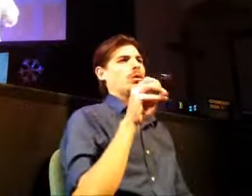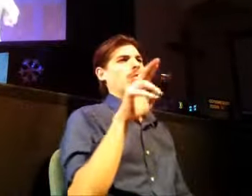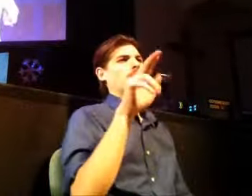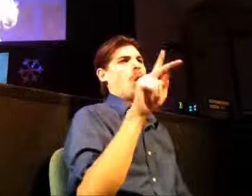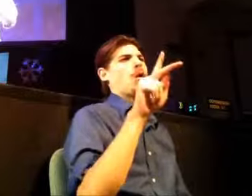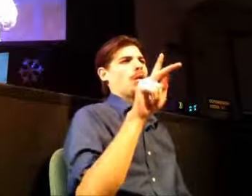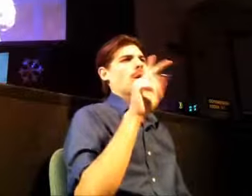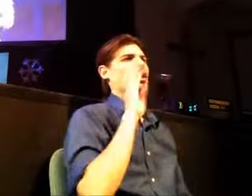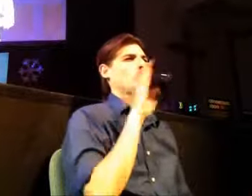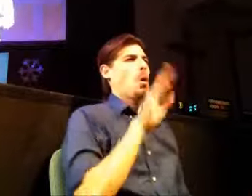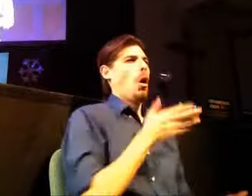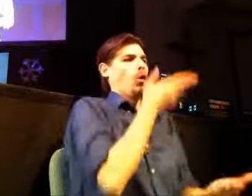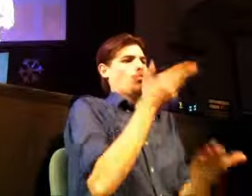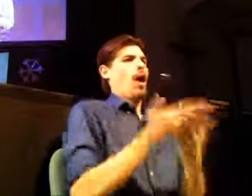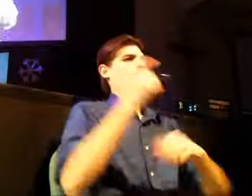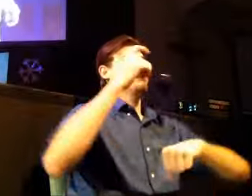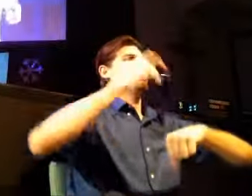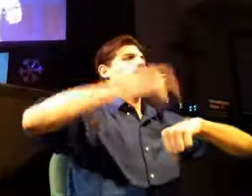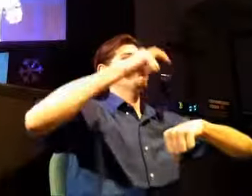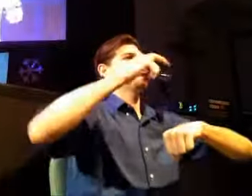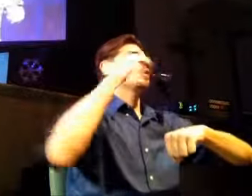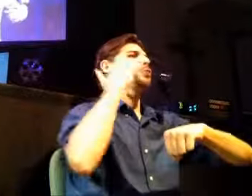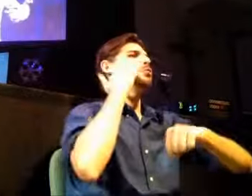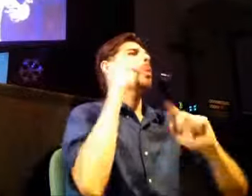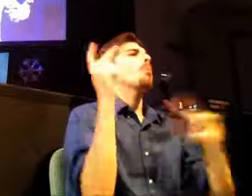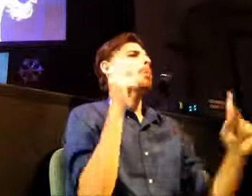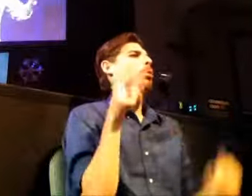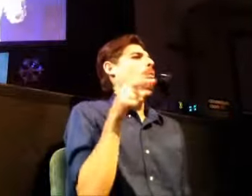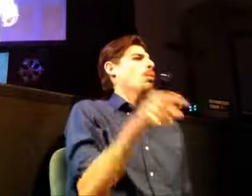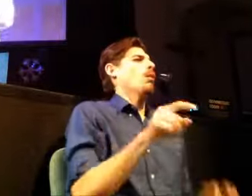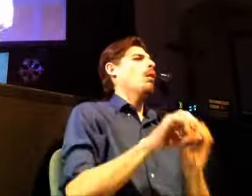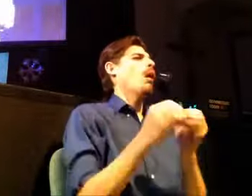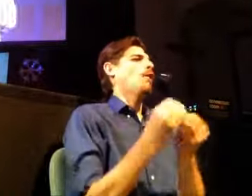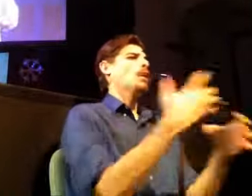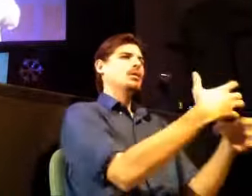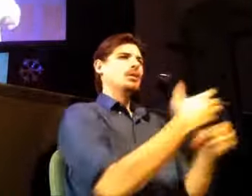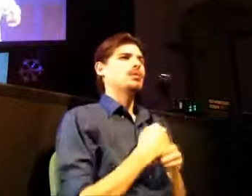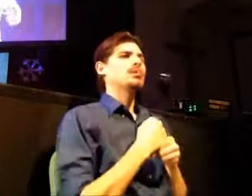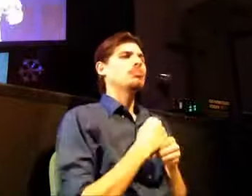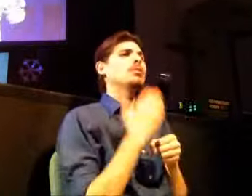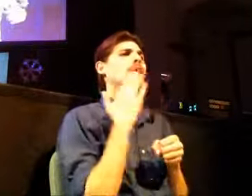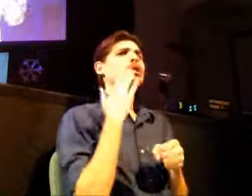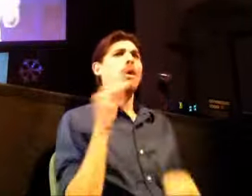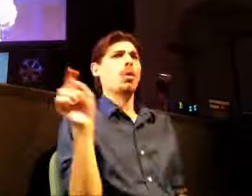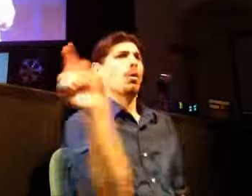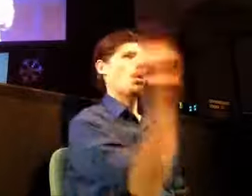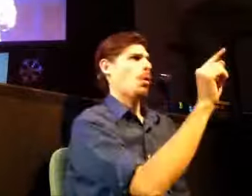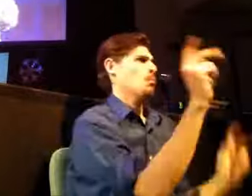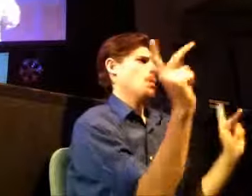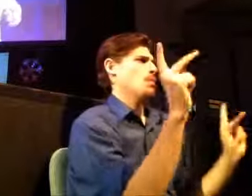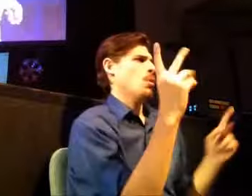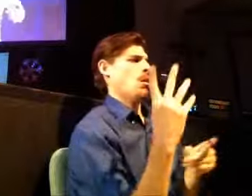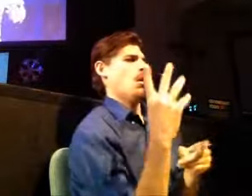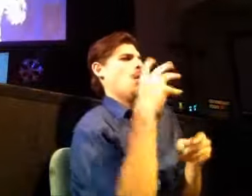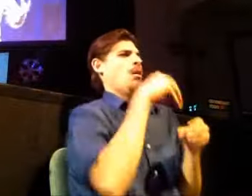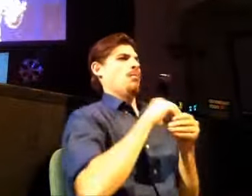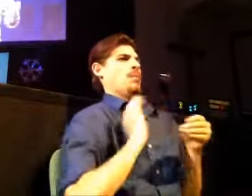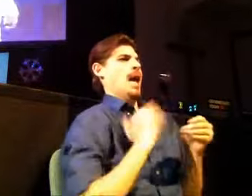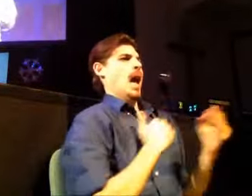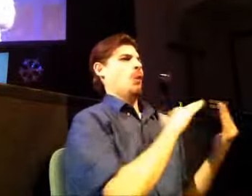let me put this challenge forward too that those of you who are part of this community if you've never made a year-end gift or haven't given in a regular